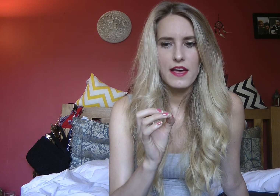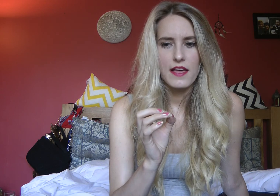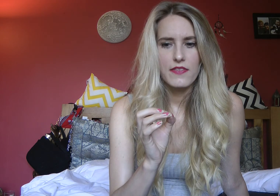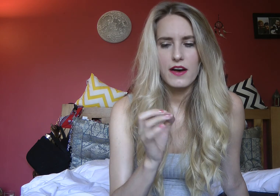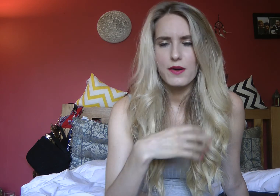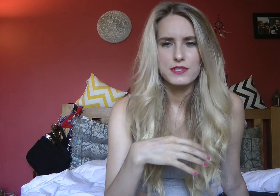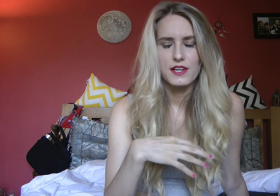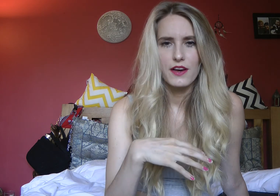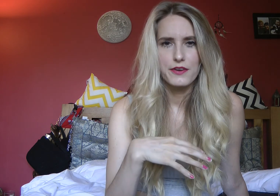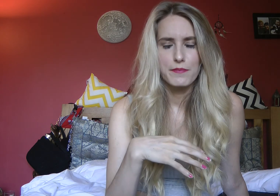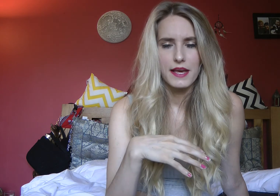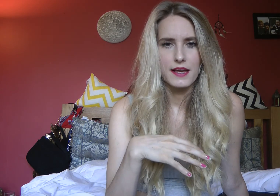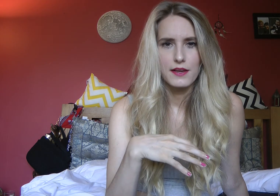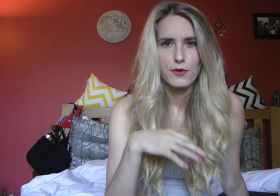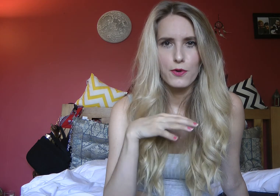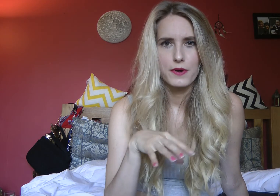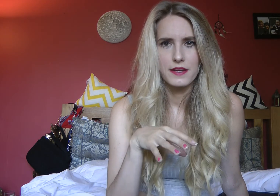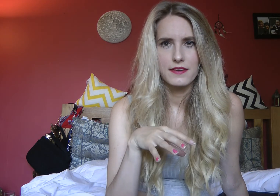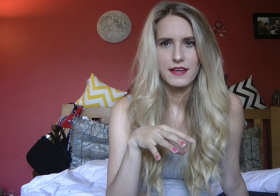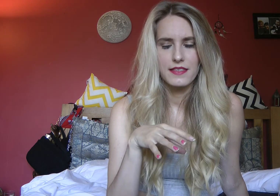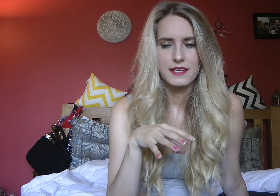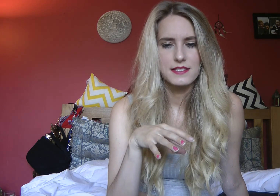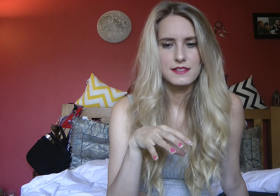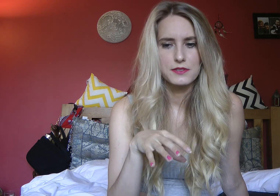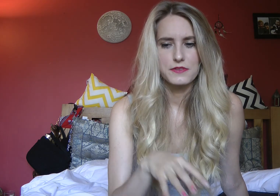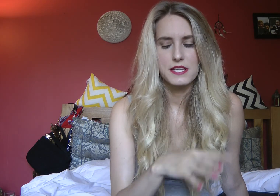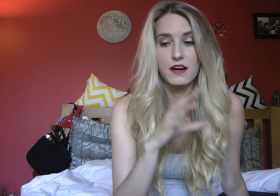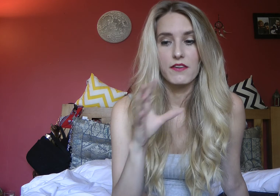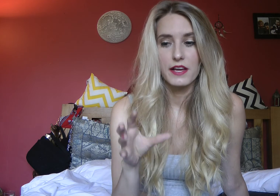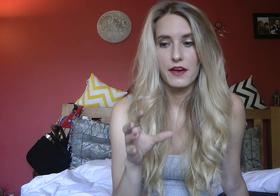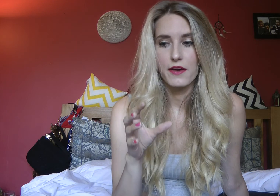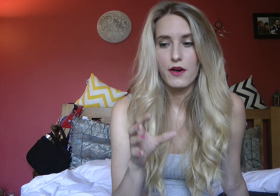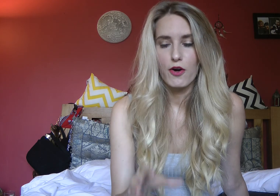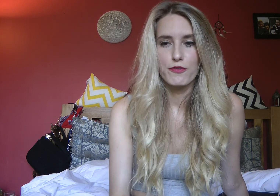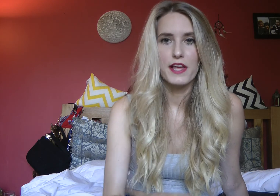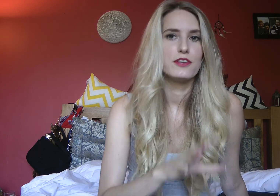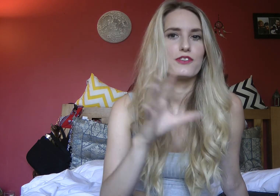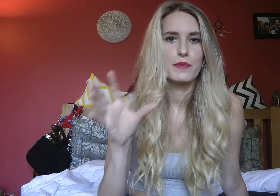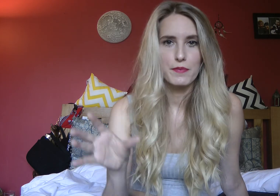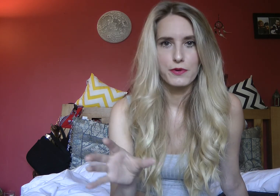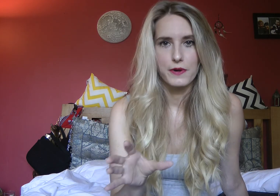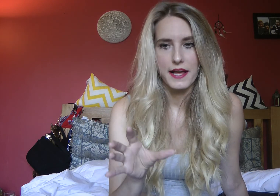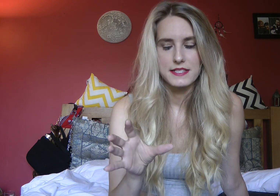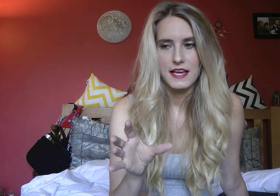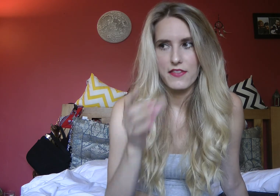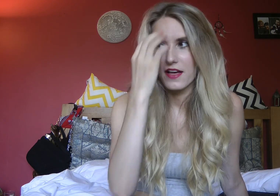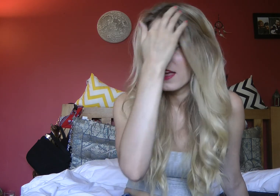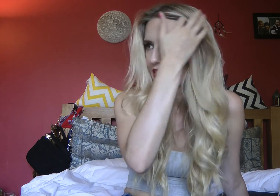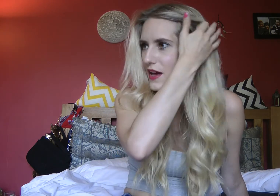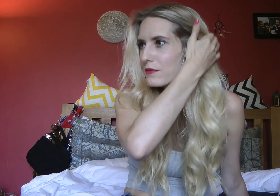that I wasn't alone and being awkward in this sort of scenario of industry people all getting together there